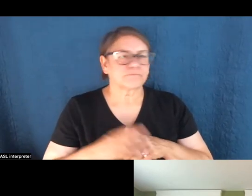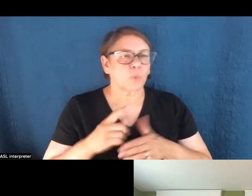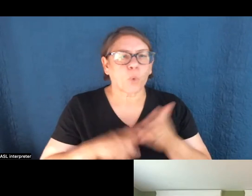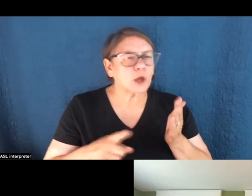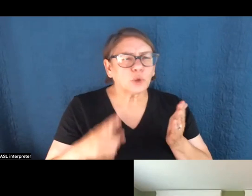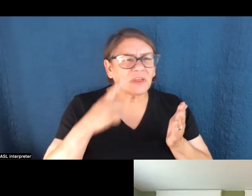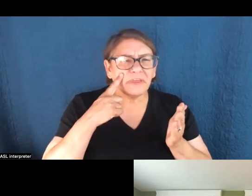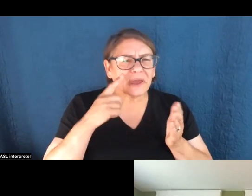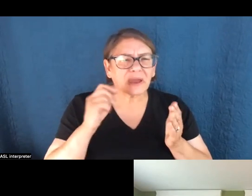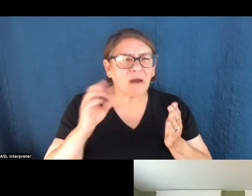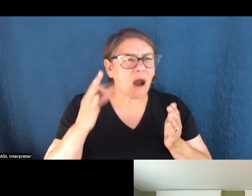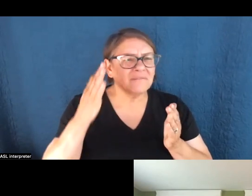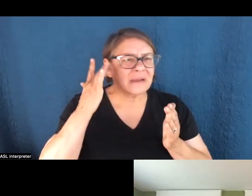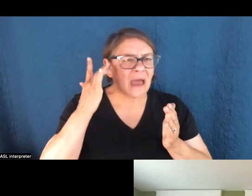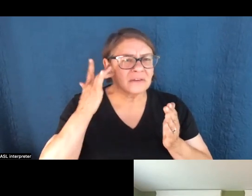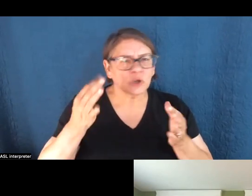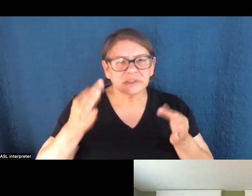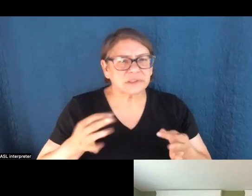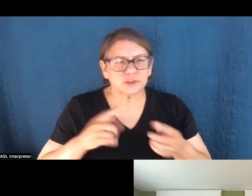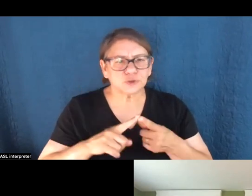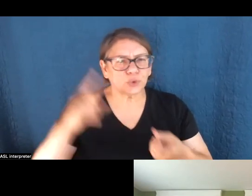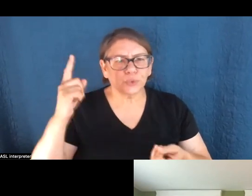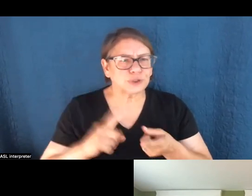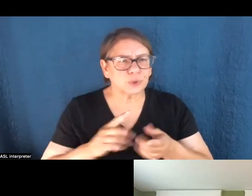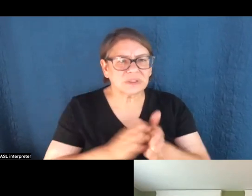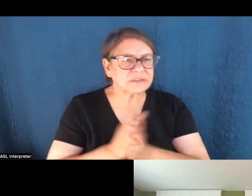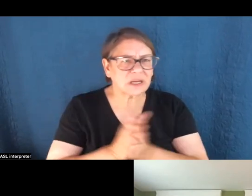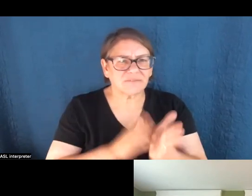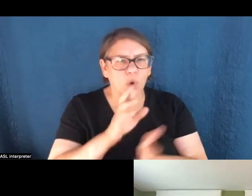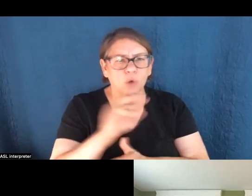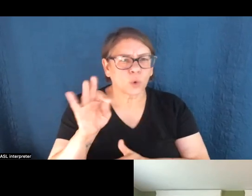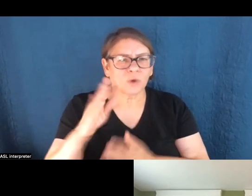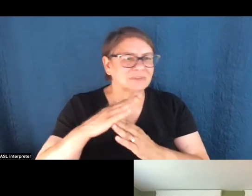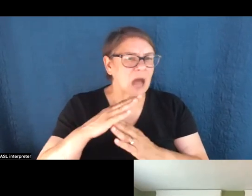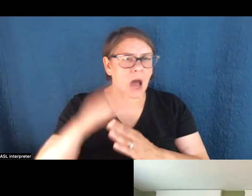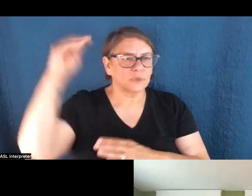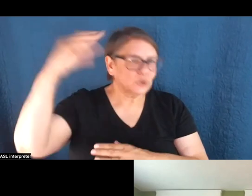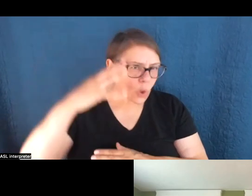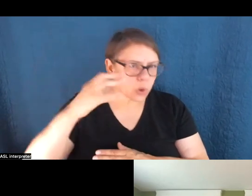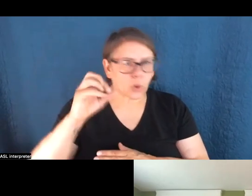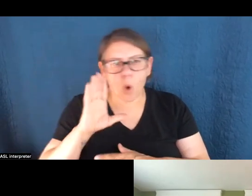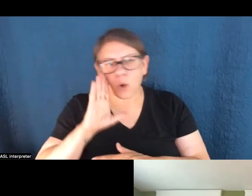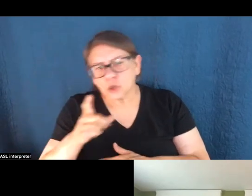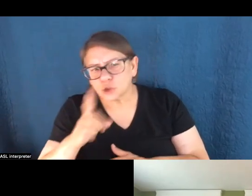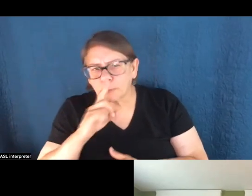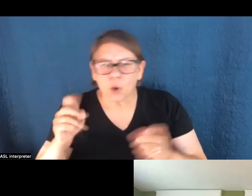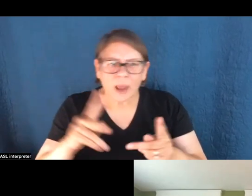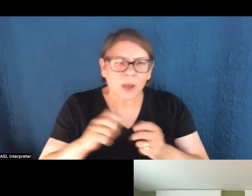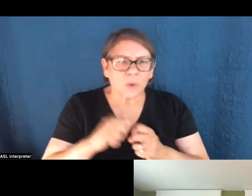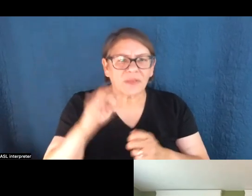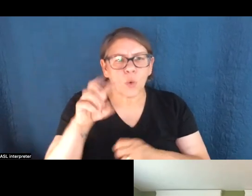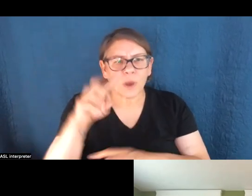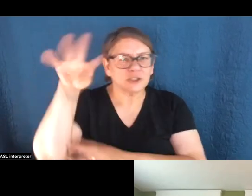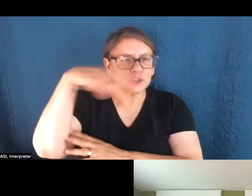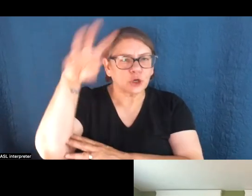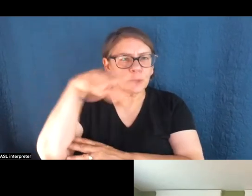what did you think of California's decision to reduce incentives for rooftop solar power? Would you be okay with, you know, a wind turbine off the